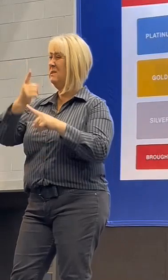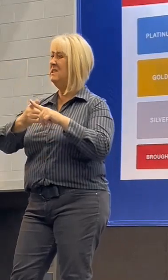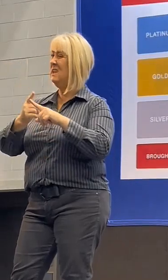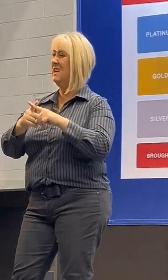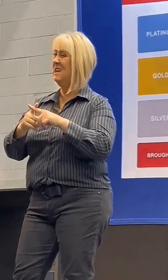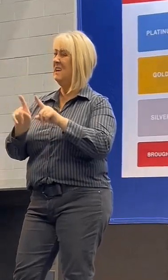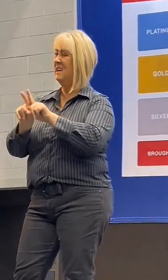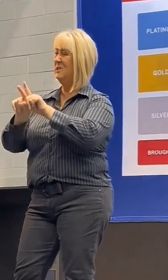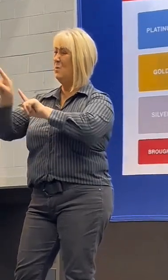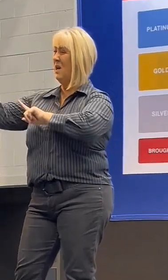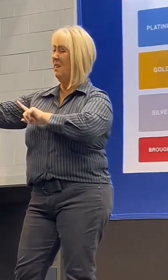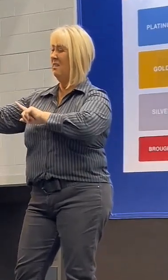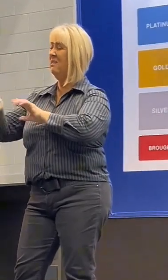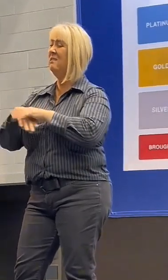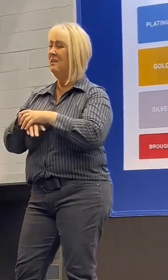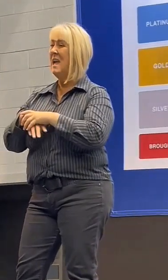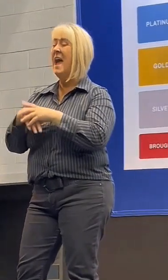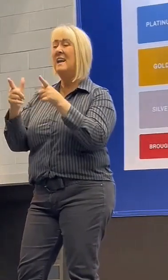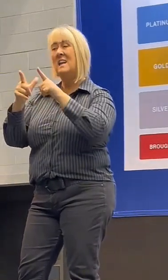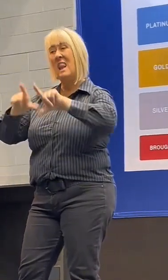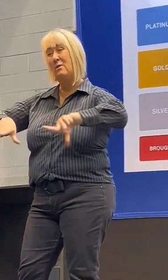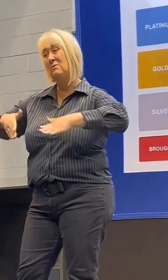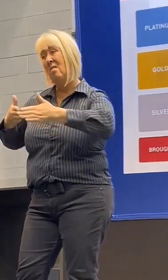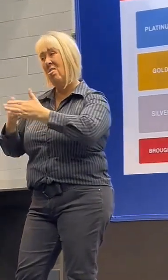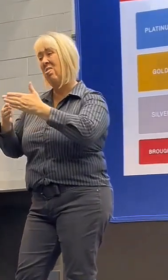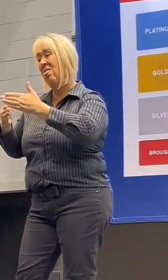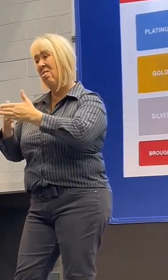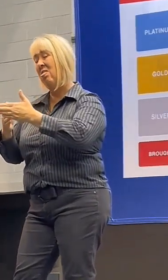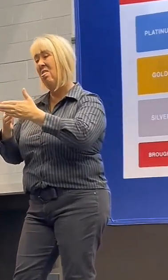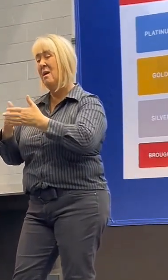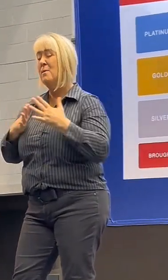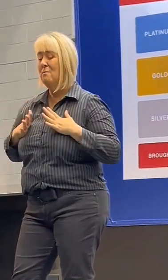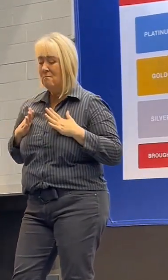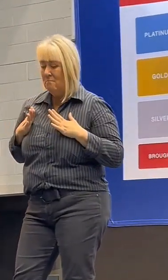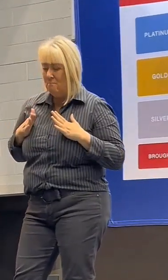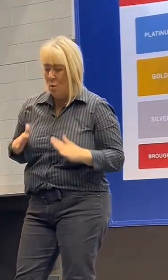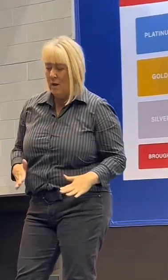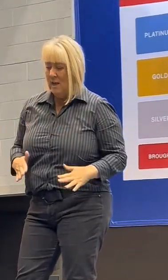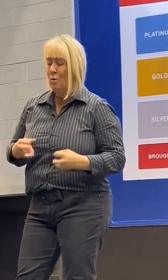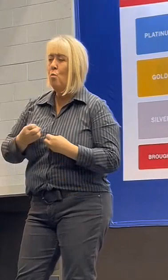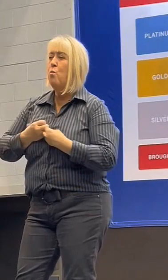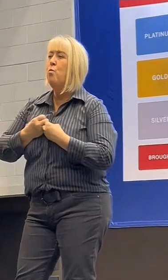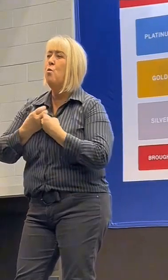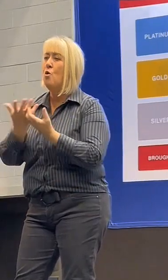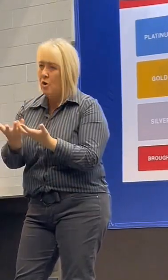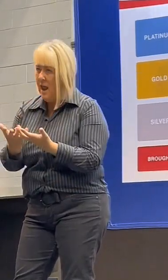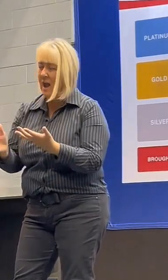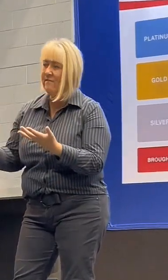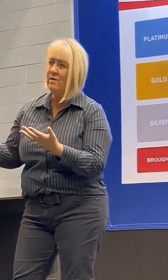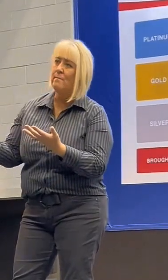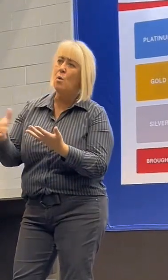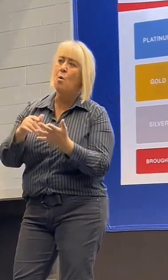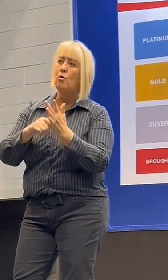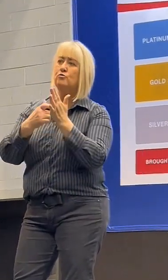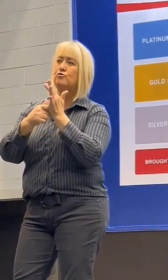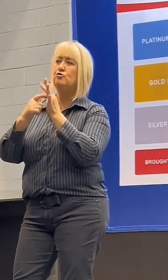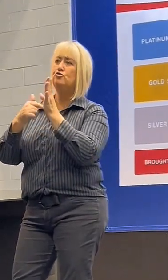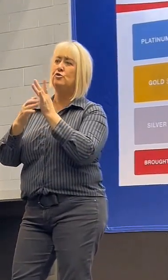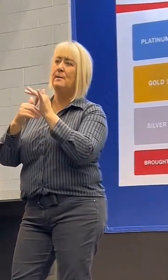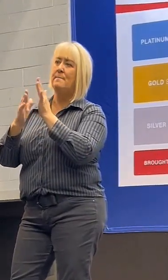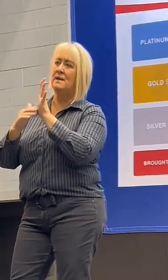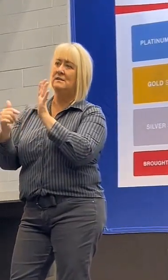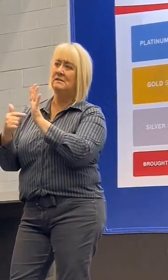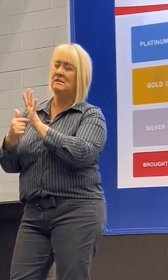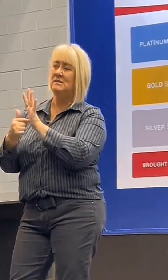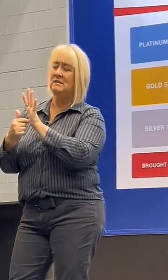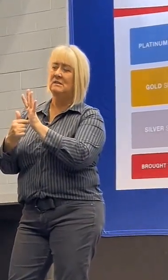language barrier was another roadblock. My body, fatigued from all the treatments, showed poor responsiveness to interventions at